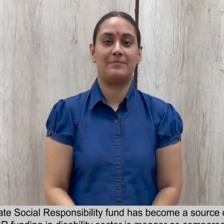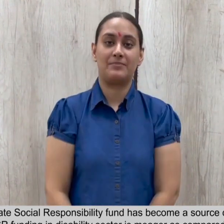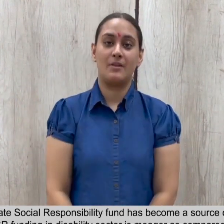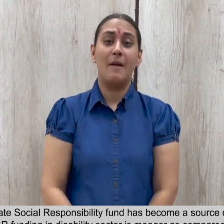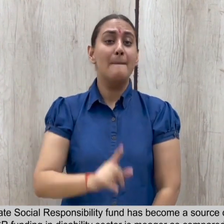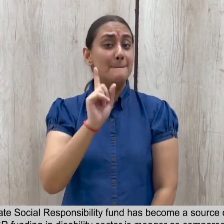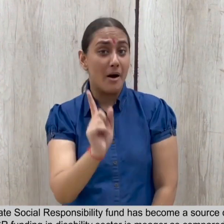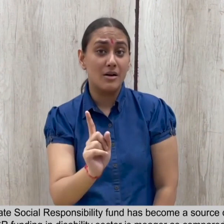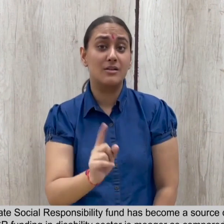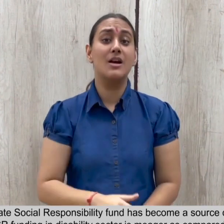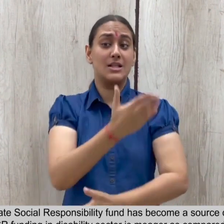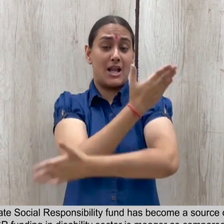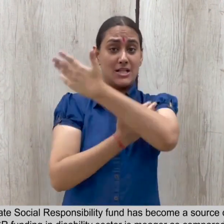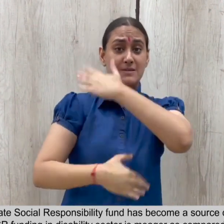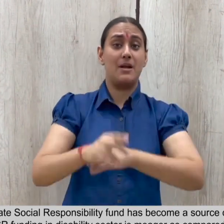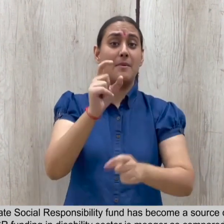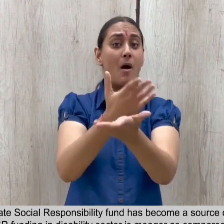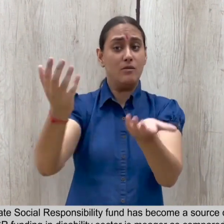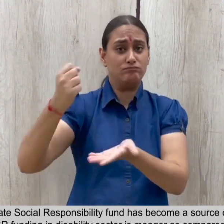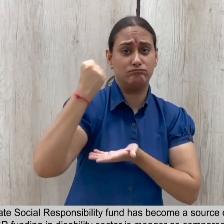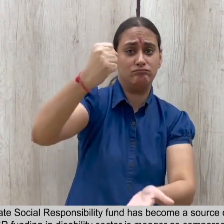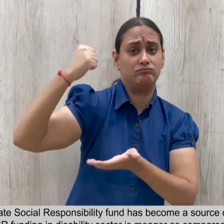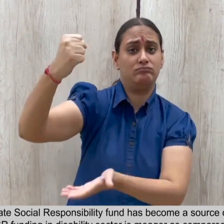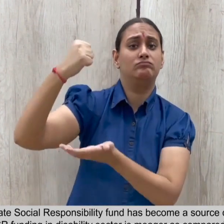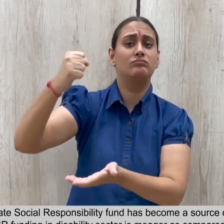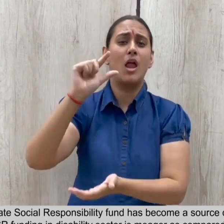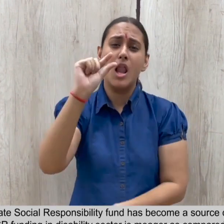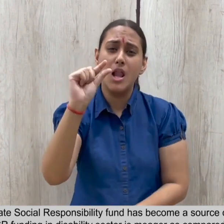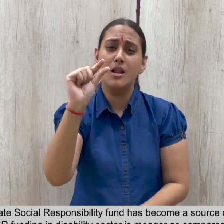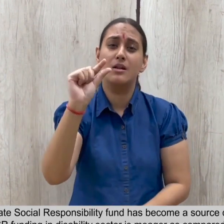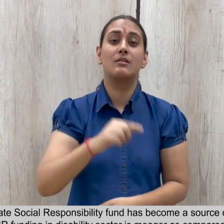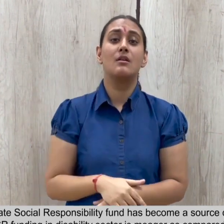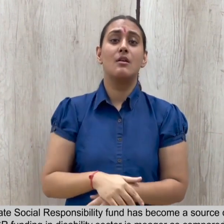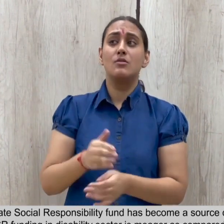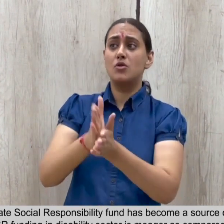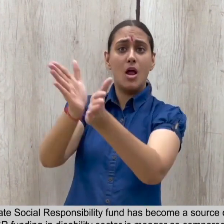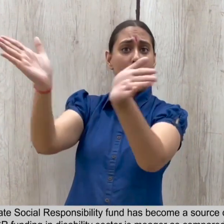However, CSR funding in disability sector is meagre as compared to other social sectors.